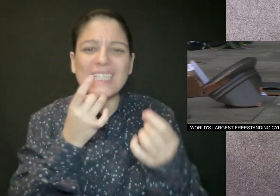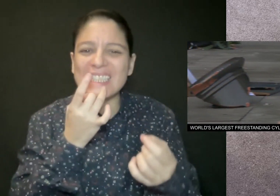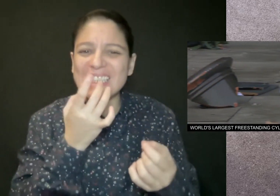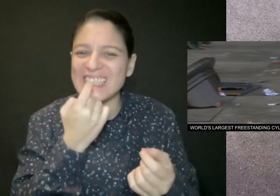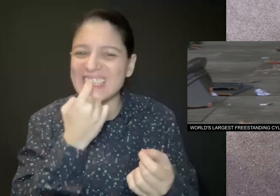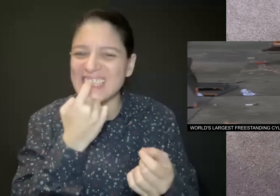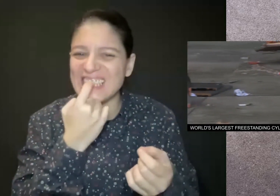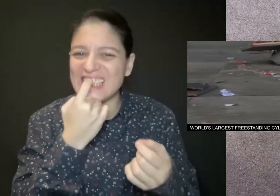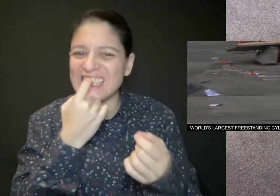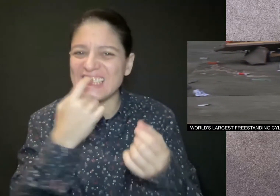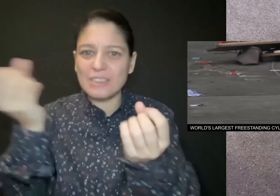hurt by splintered glass.